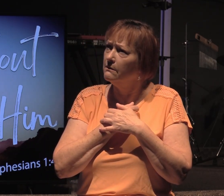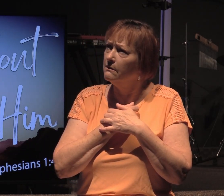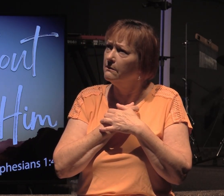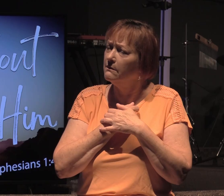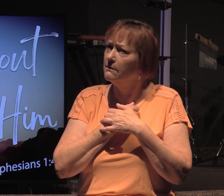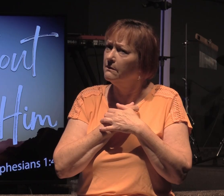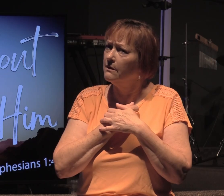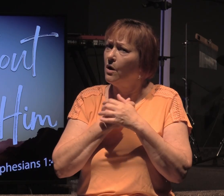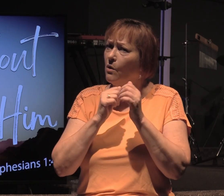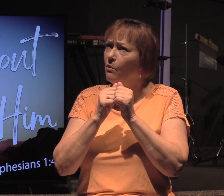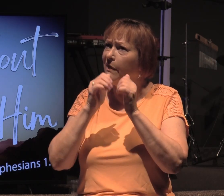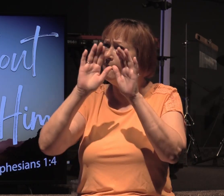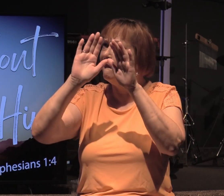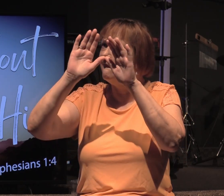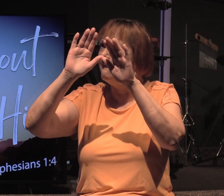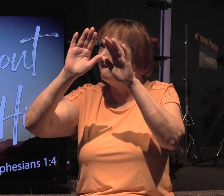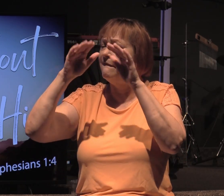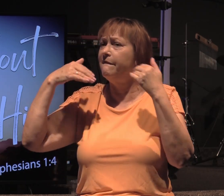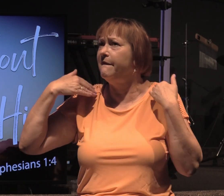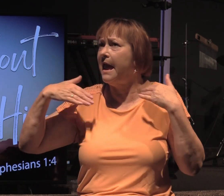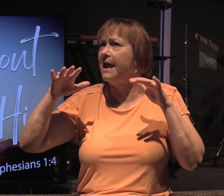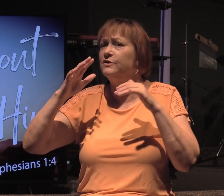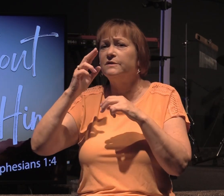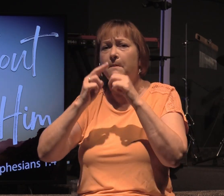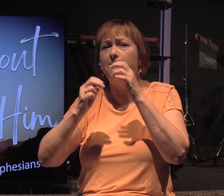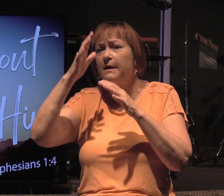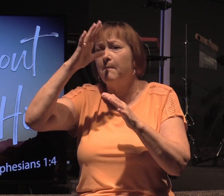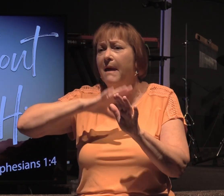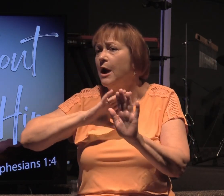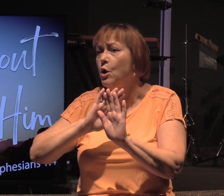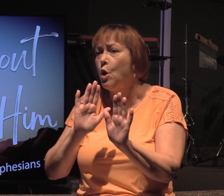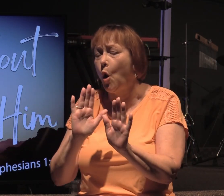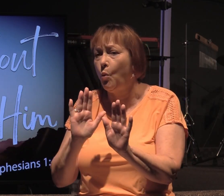we're going get with the angels and build a man no.